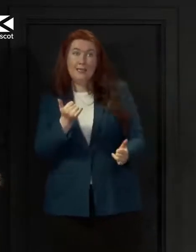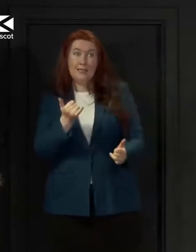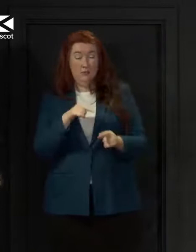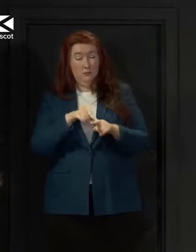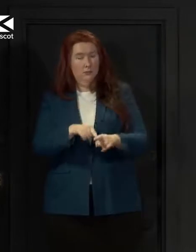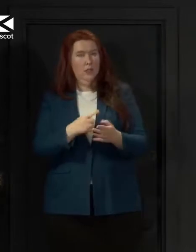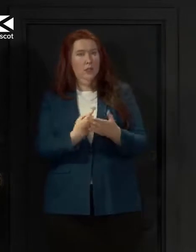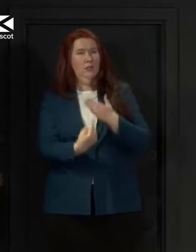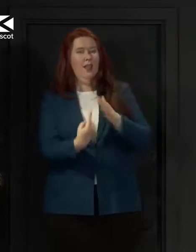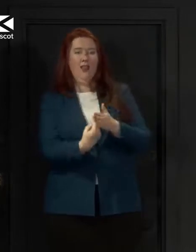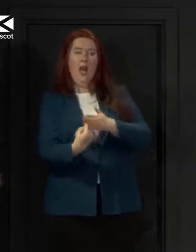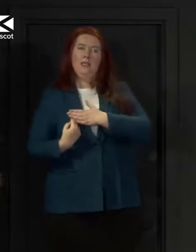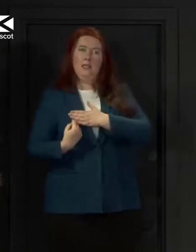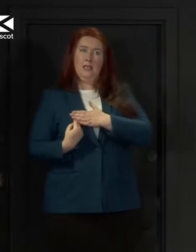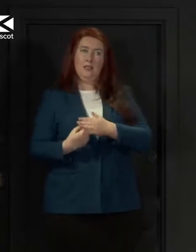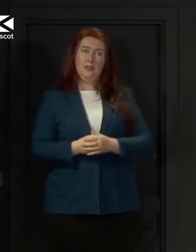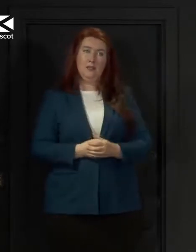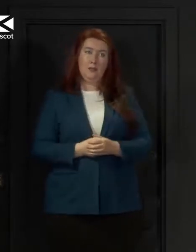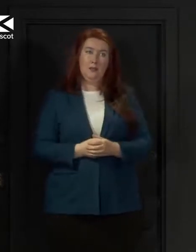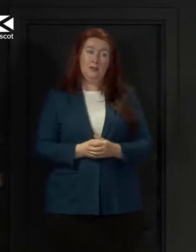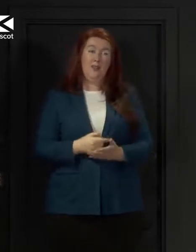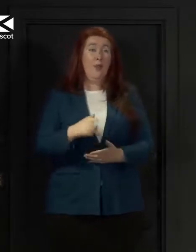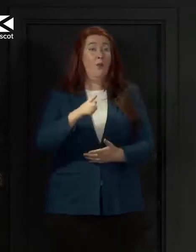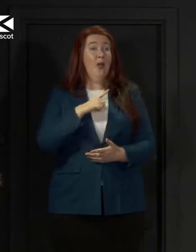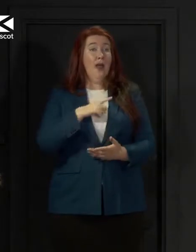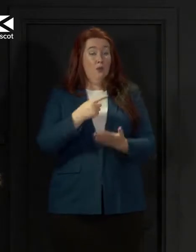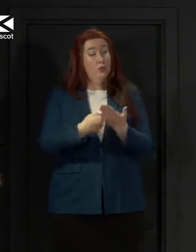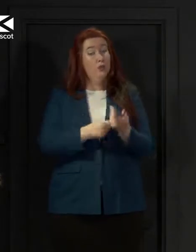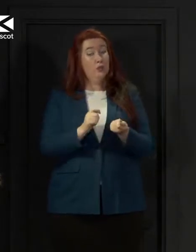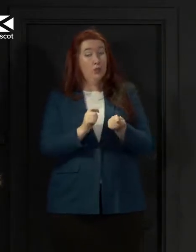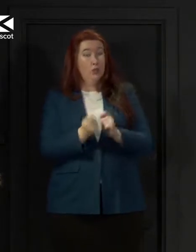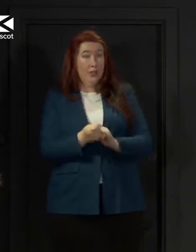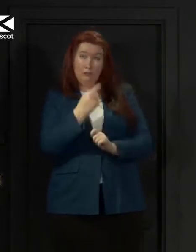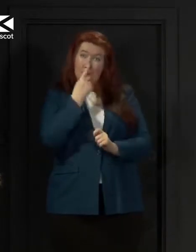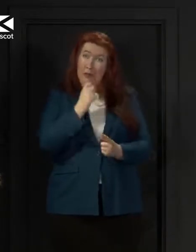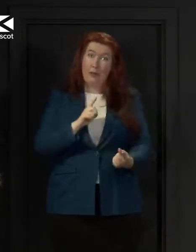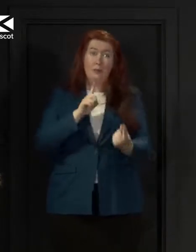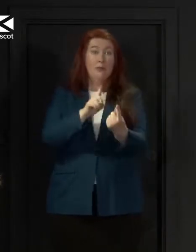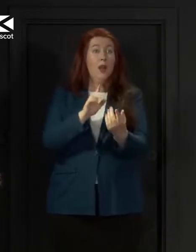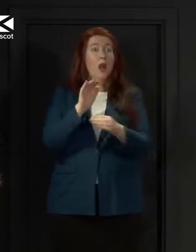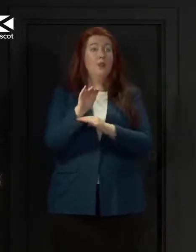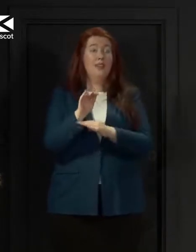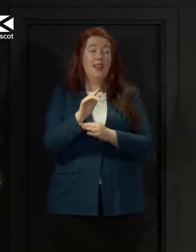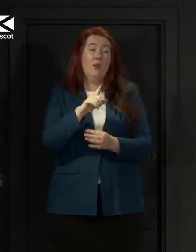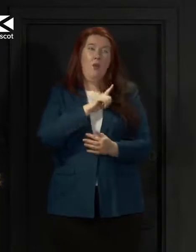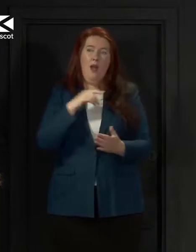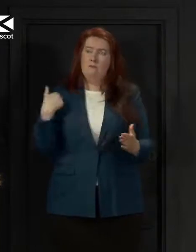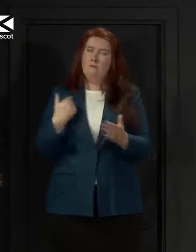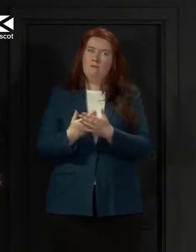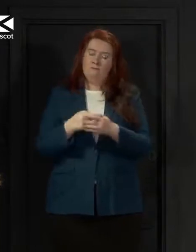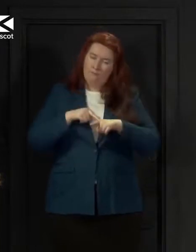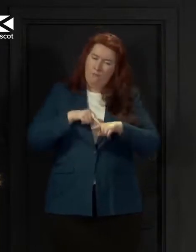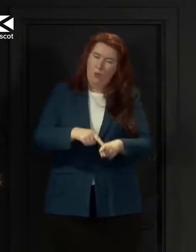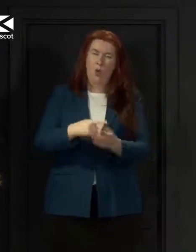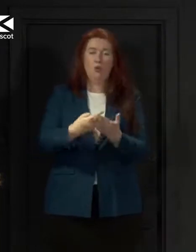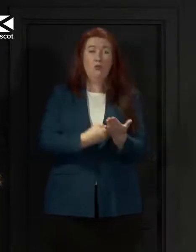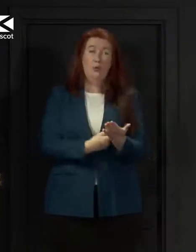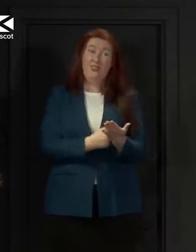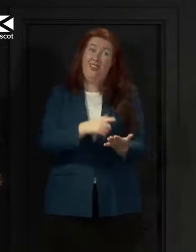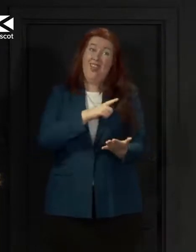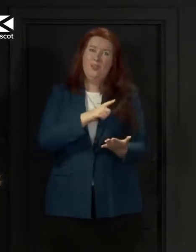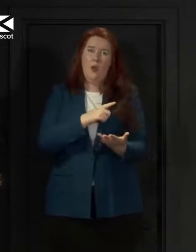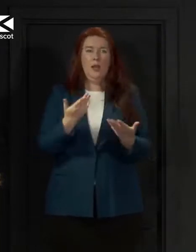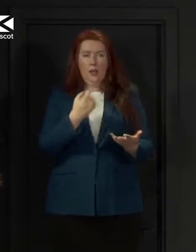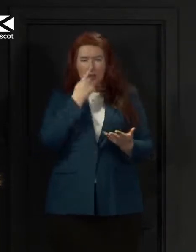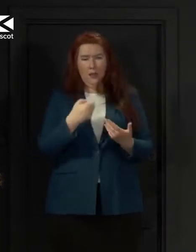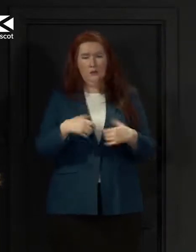only taking these steps out of lockdown this weekend because so many people have stuck to the rules so far. If